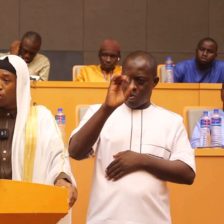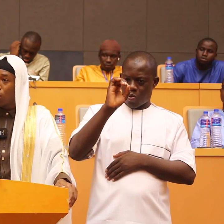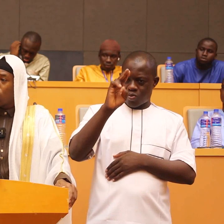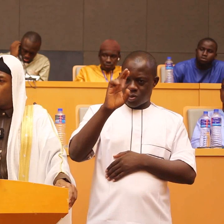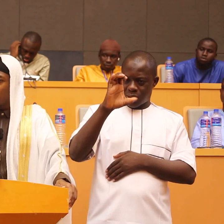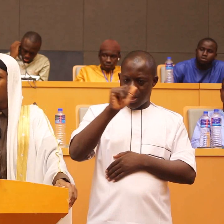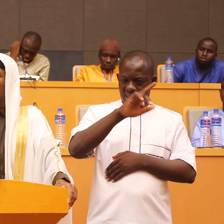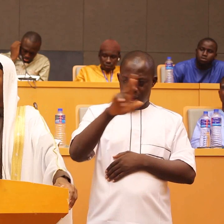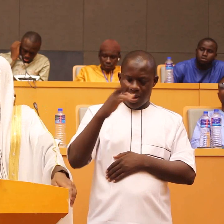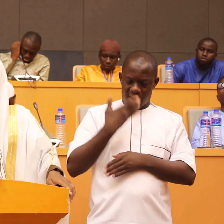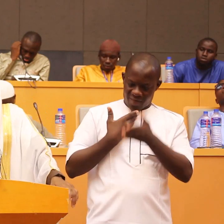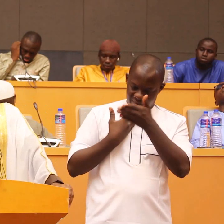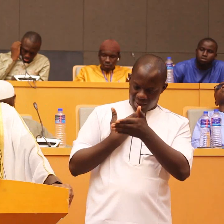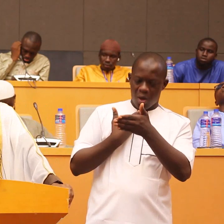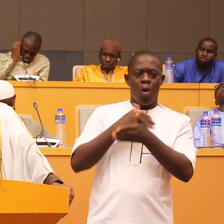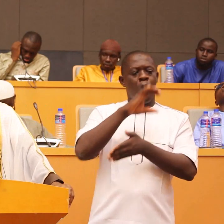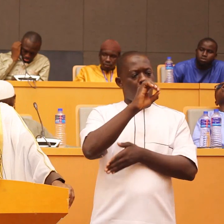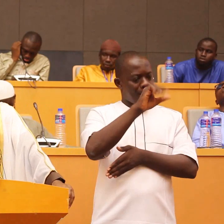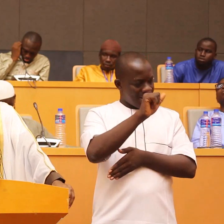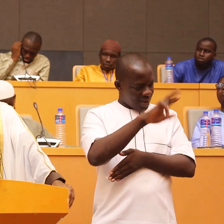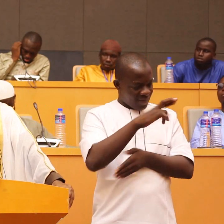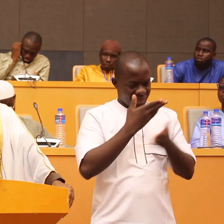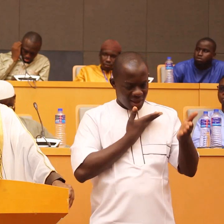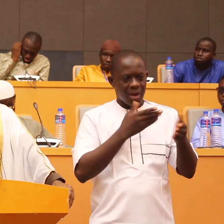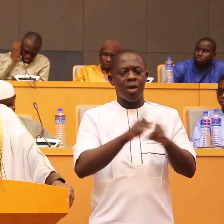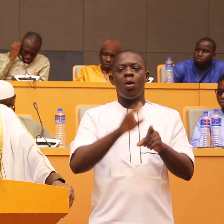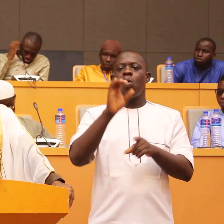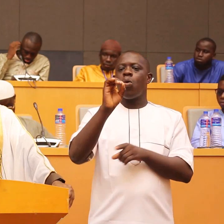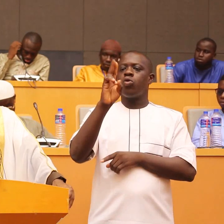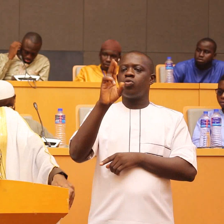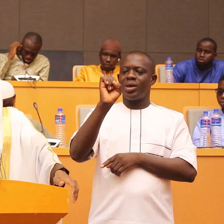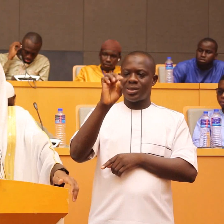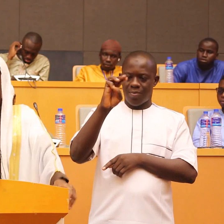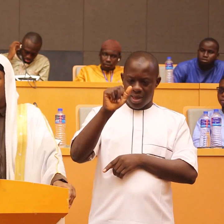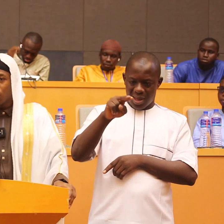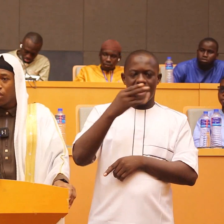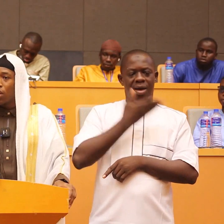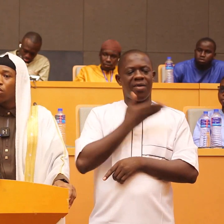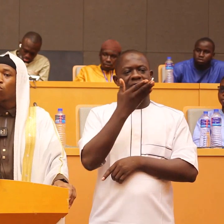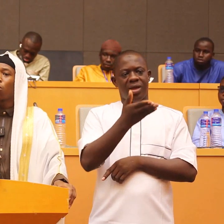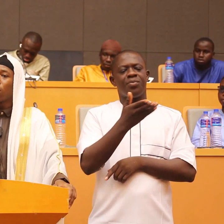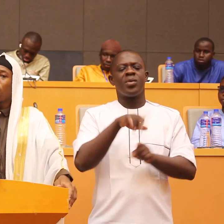there Umar ibn Khattab was there Uthman ibn Affan also was present then Rasulullah